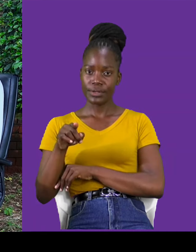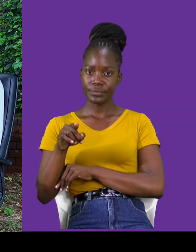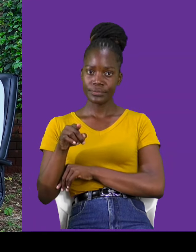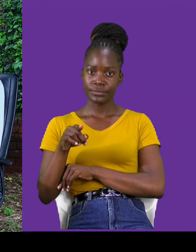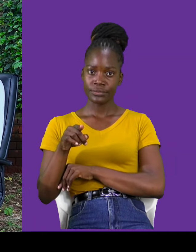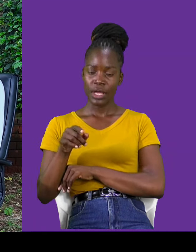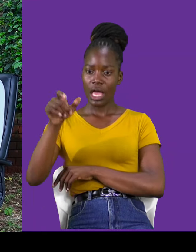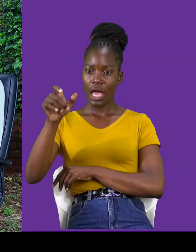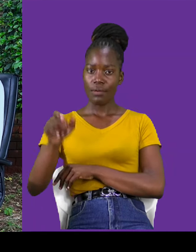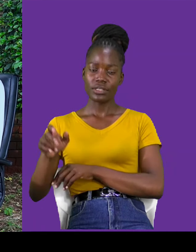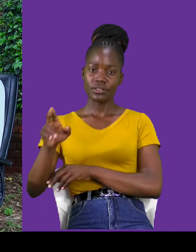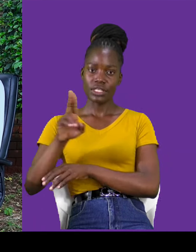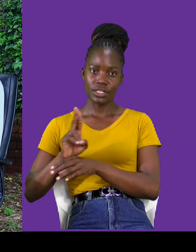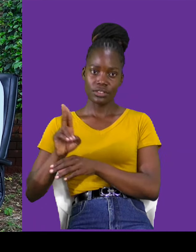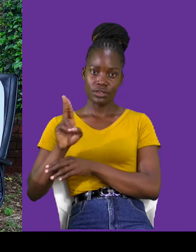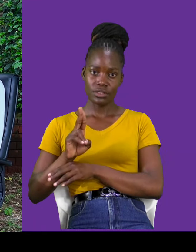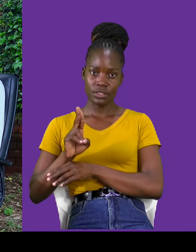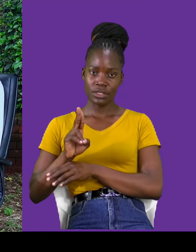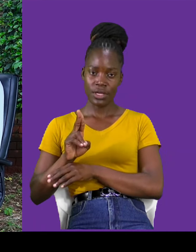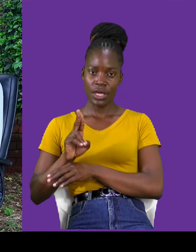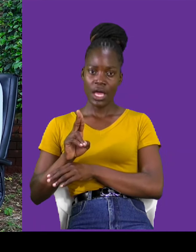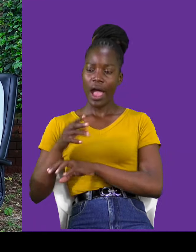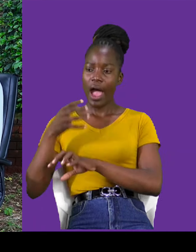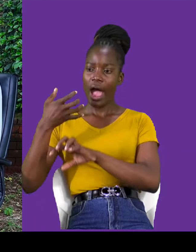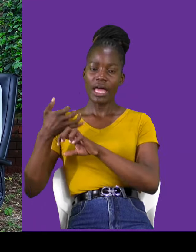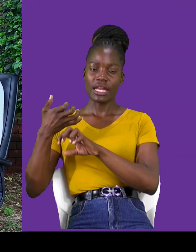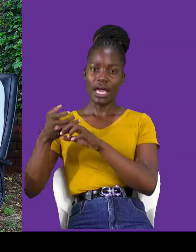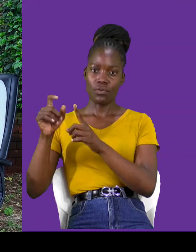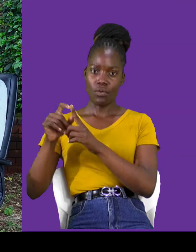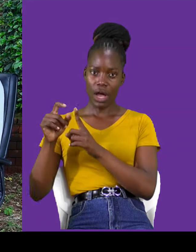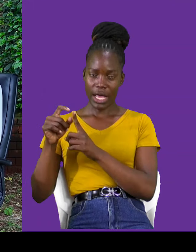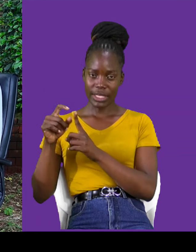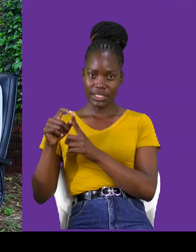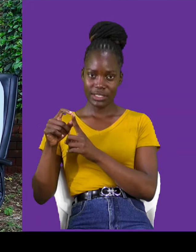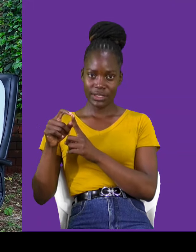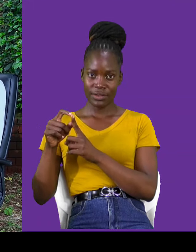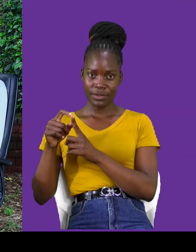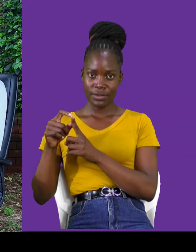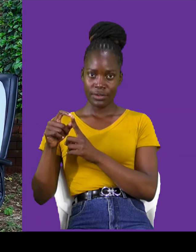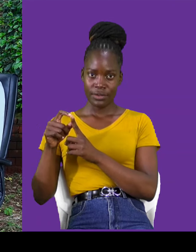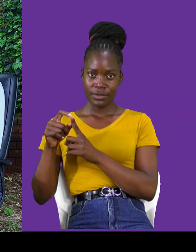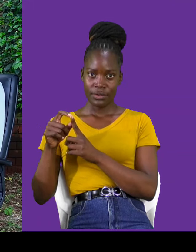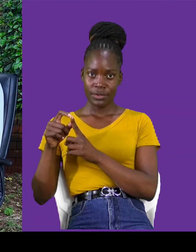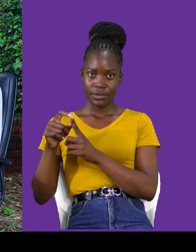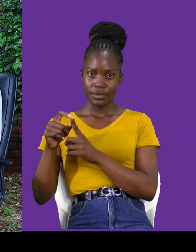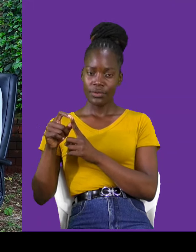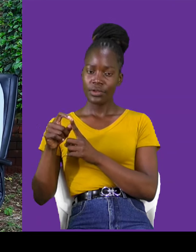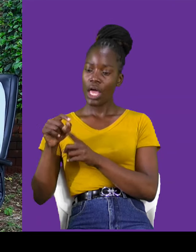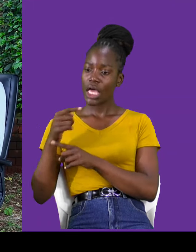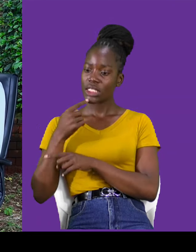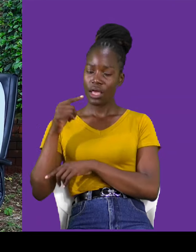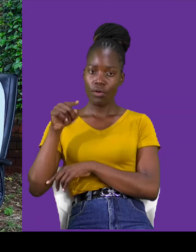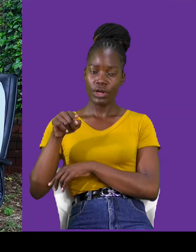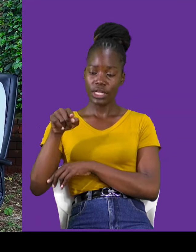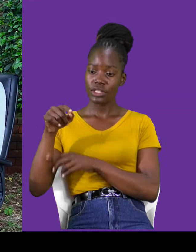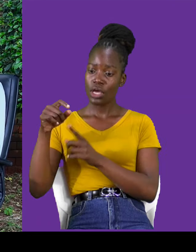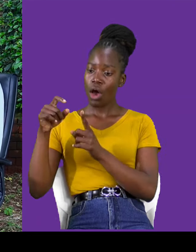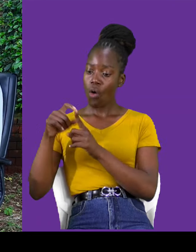is using, jargon, and he's just throwing, and bombarding you with words, you're like, this word, after Google, another word,